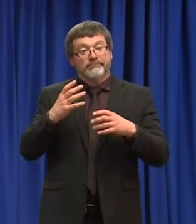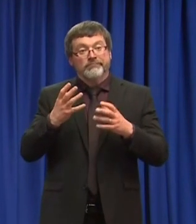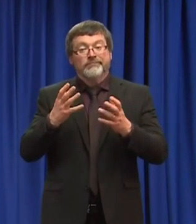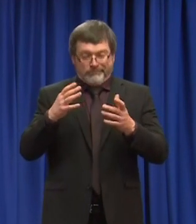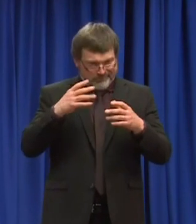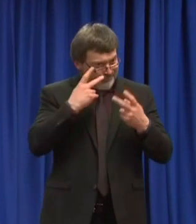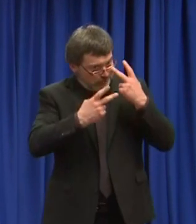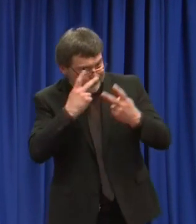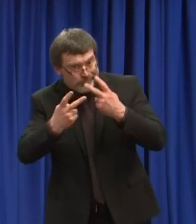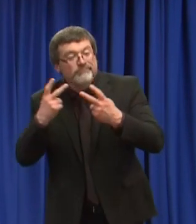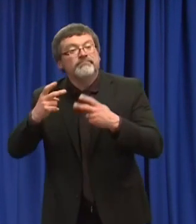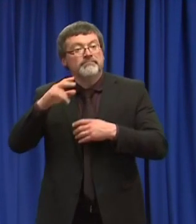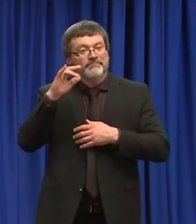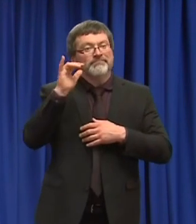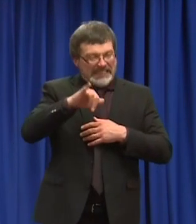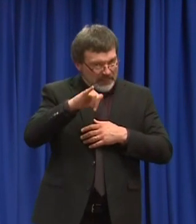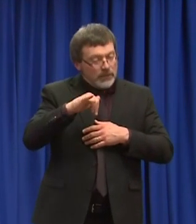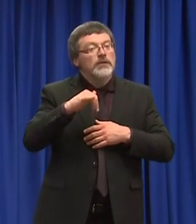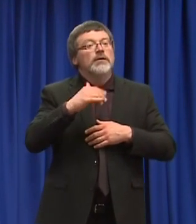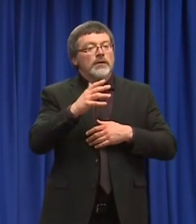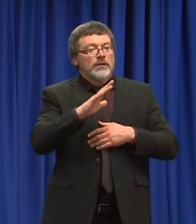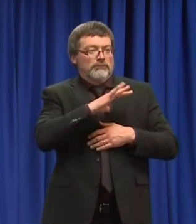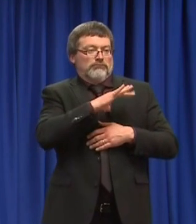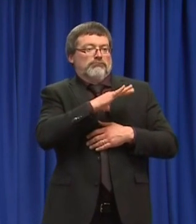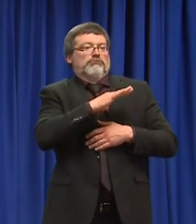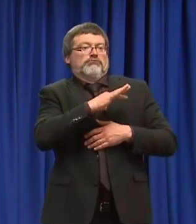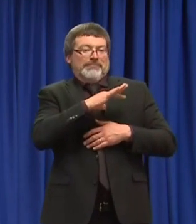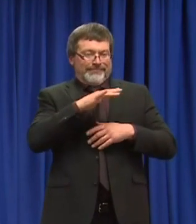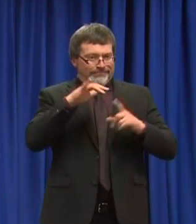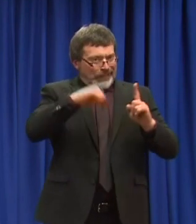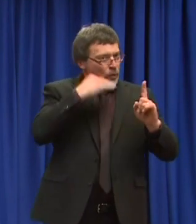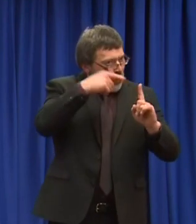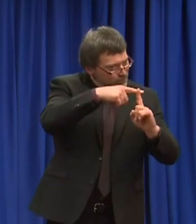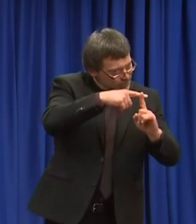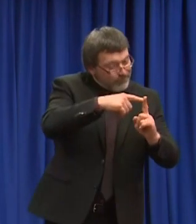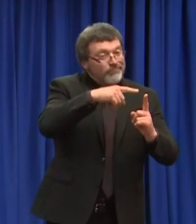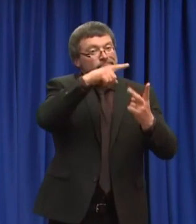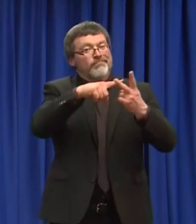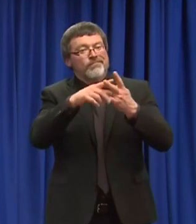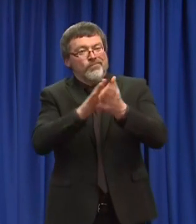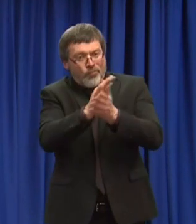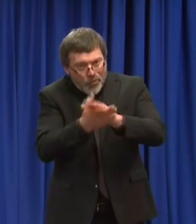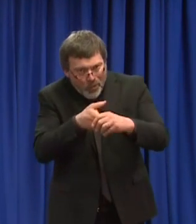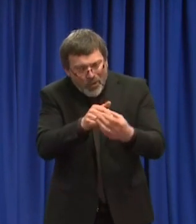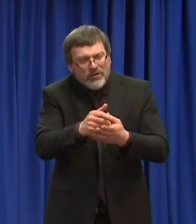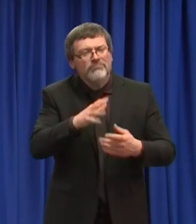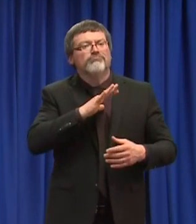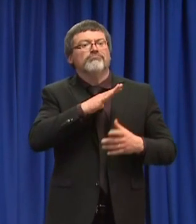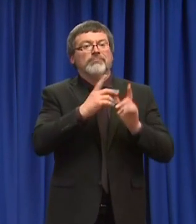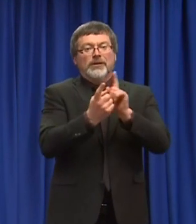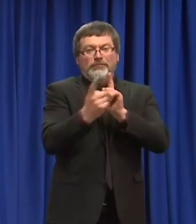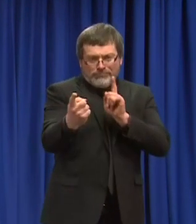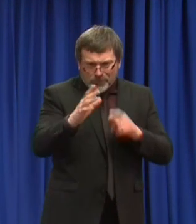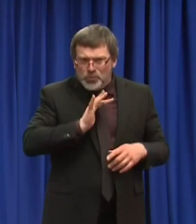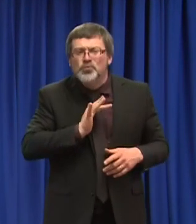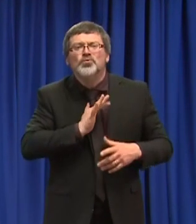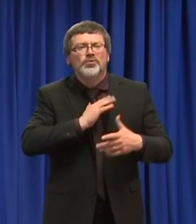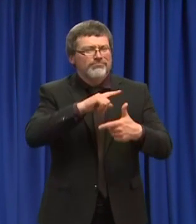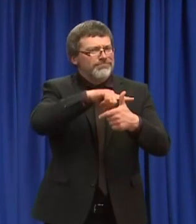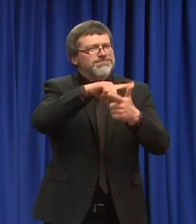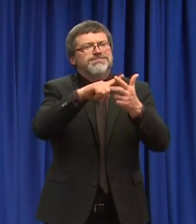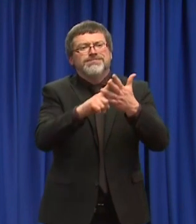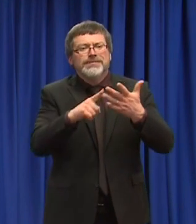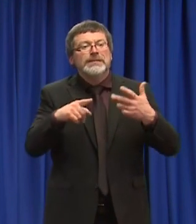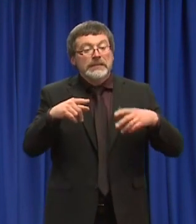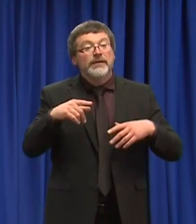physical distancing. Some of these are terms, the social distancing, we didn't even really talk about what that was just a few months ago, and now it has become part of